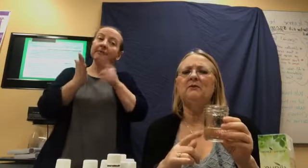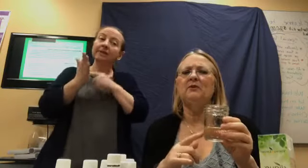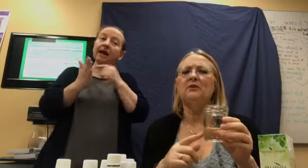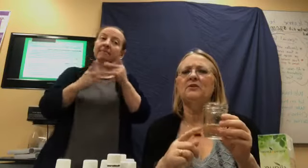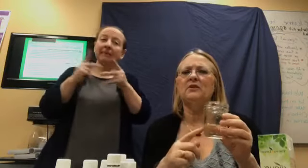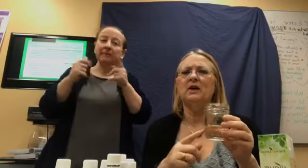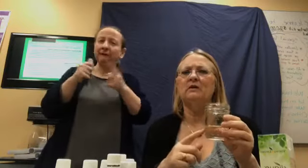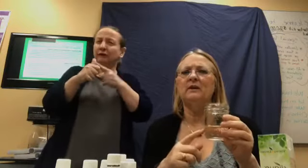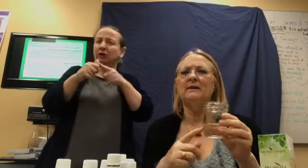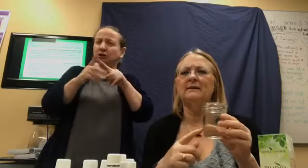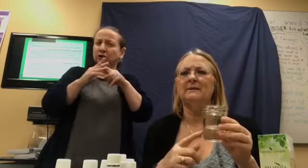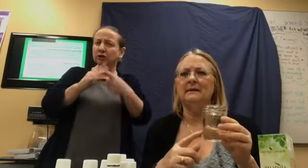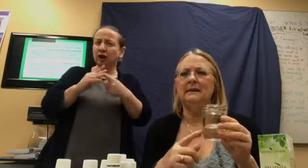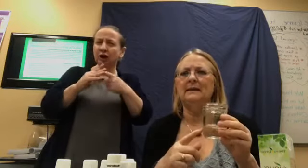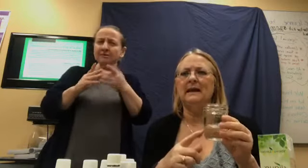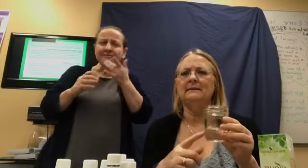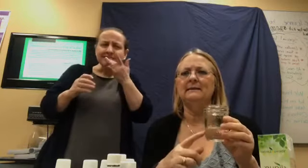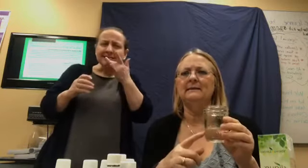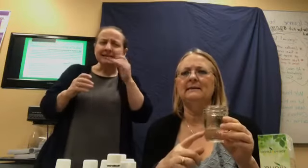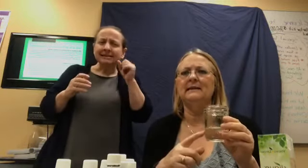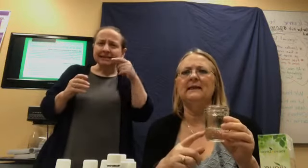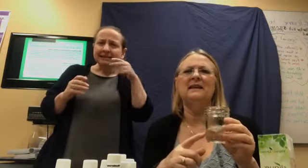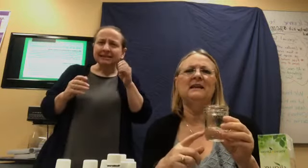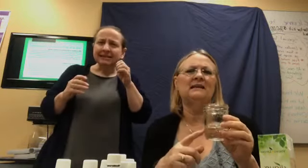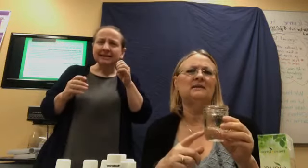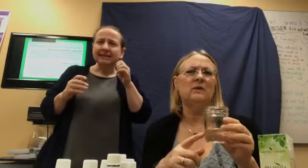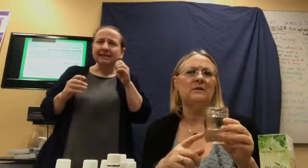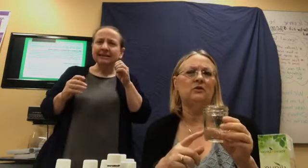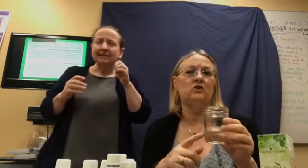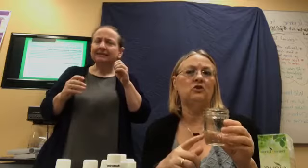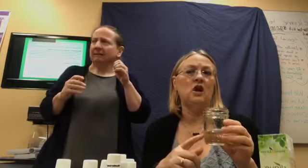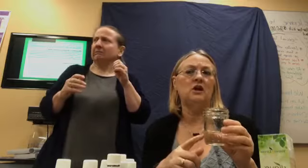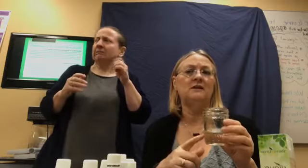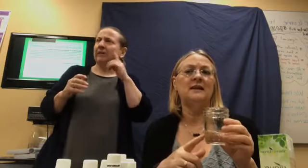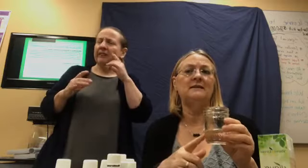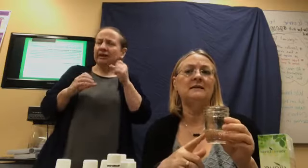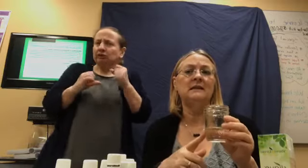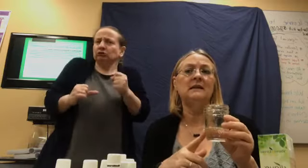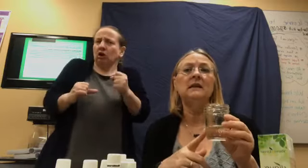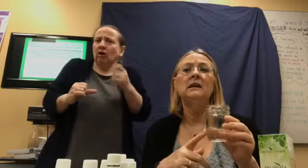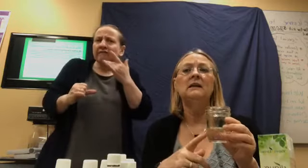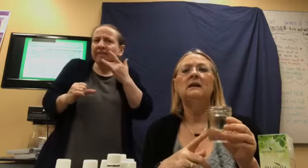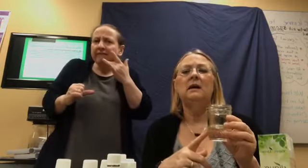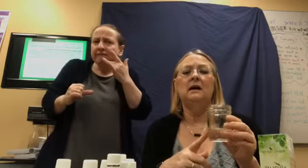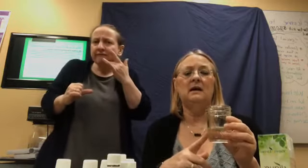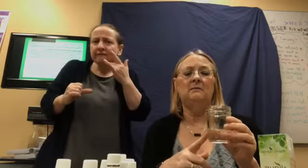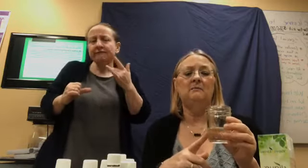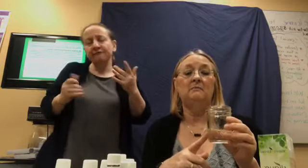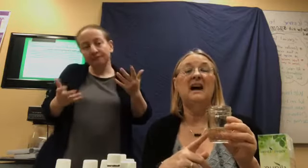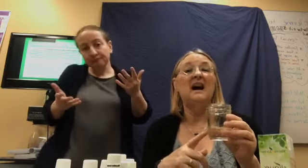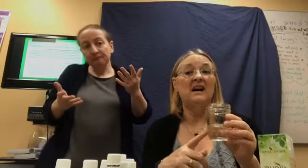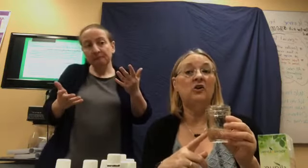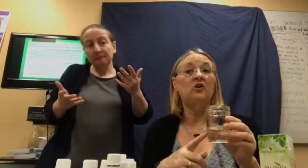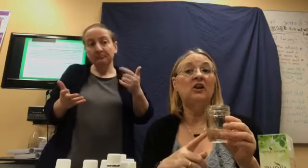first start with the sleek essence, they think it's rather strong tasting. Um. I agree.